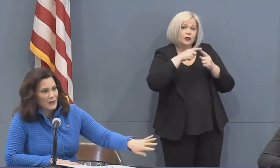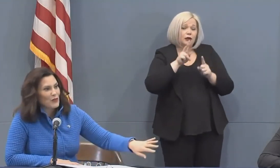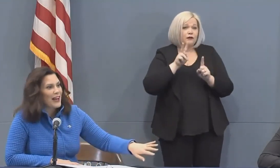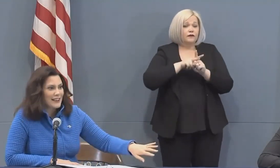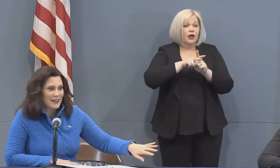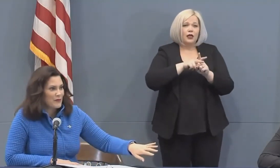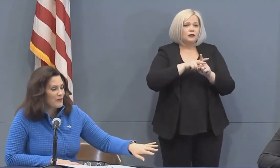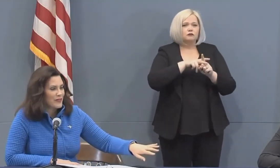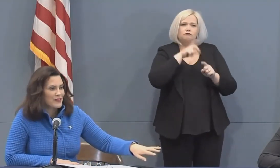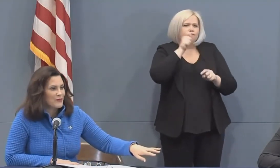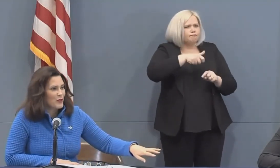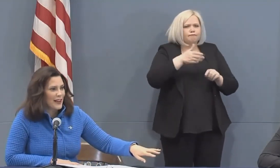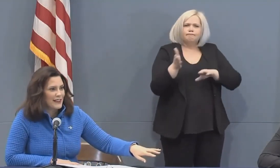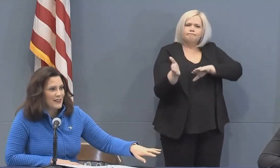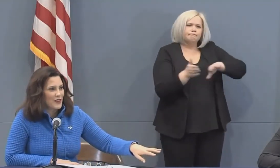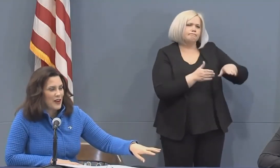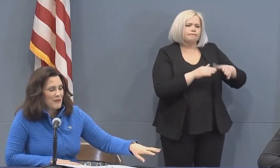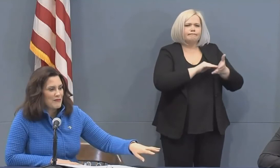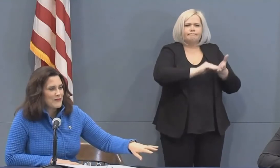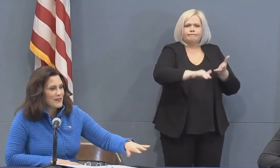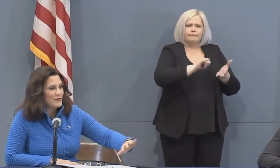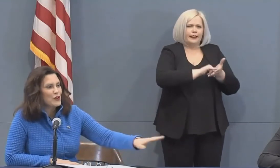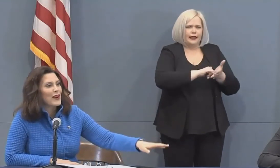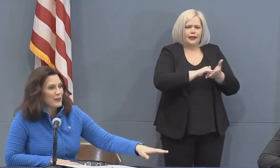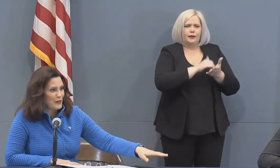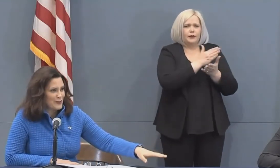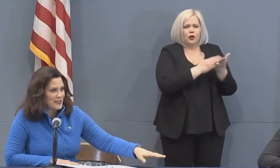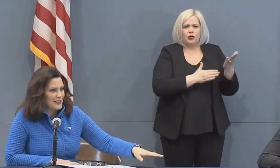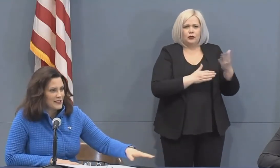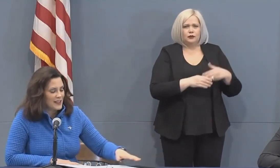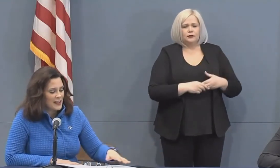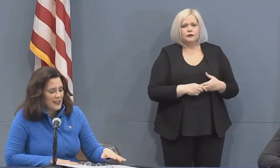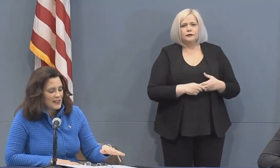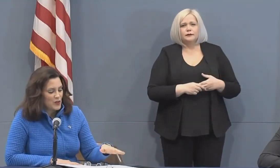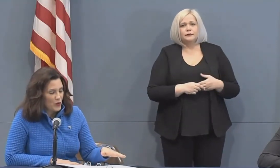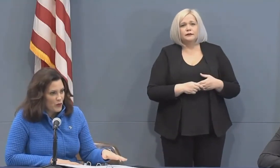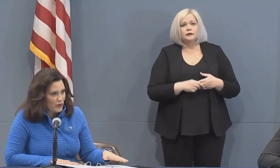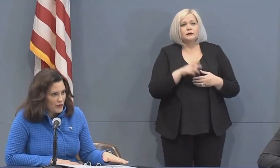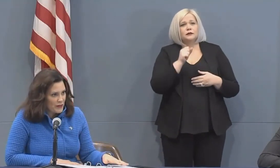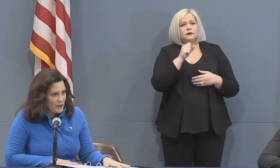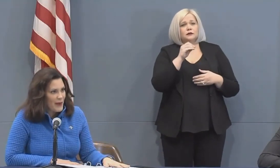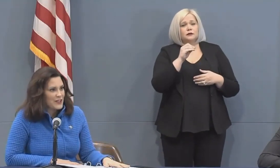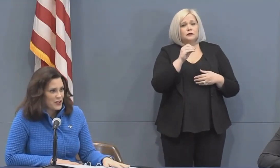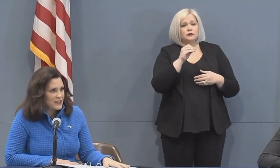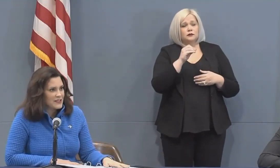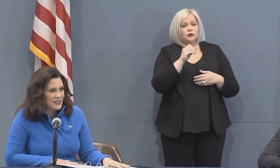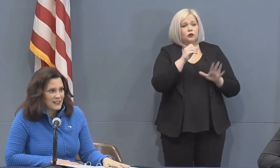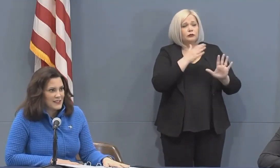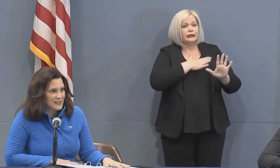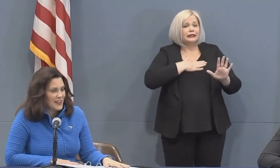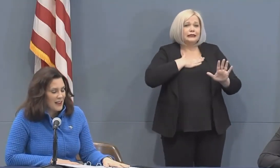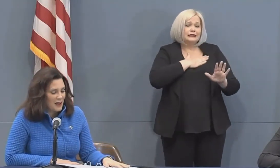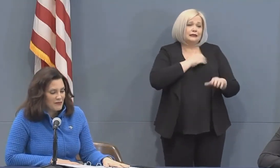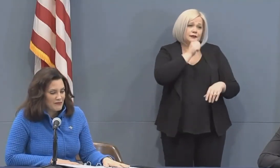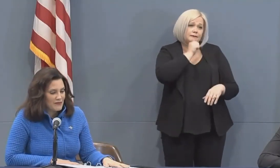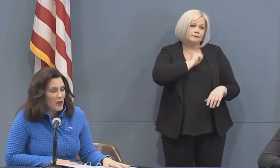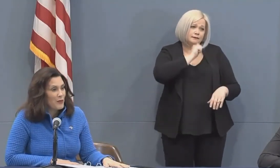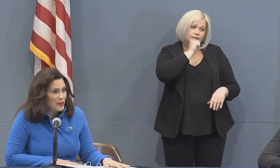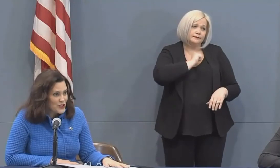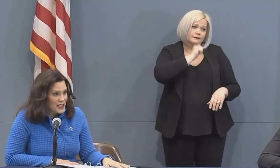filed we're not gonna we're not gonna require those things so patience is